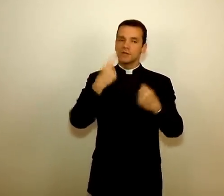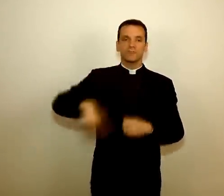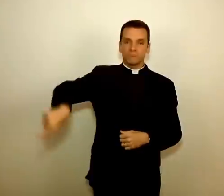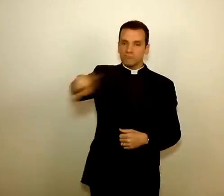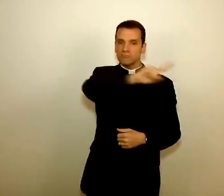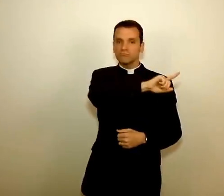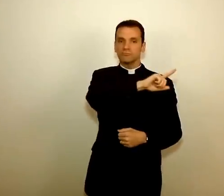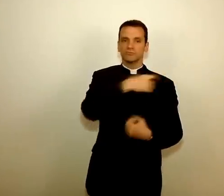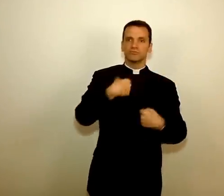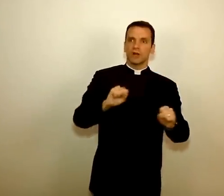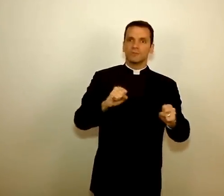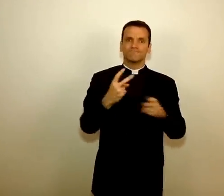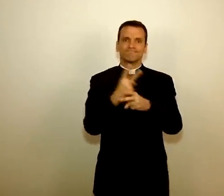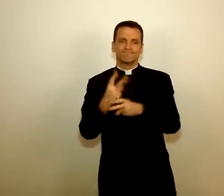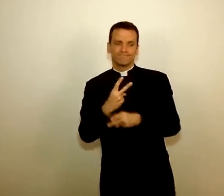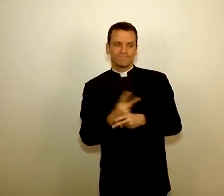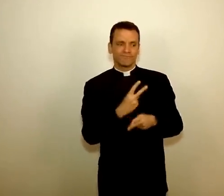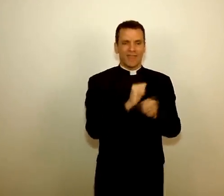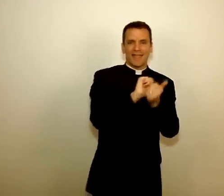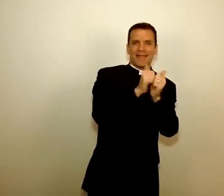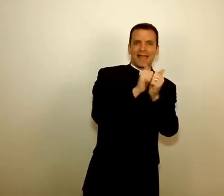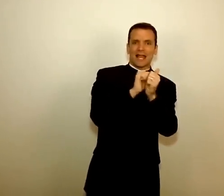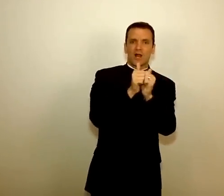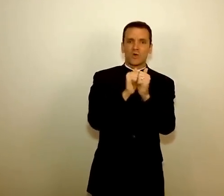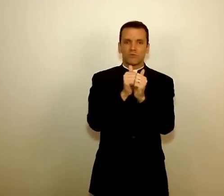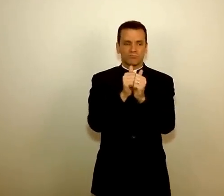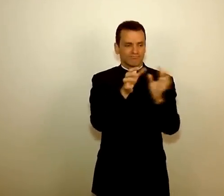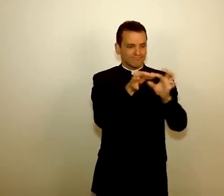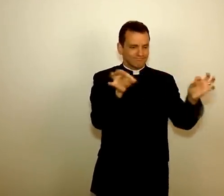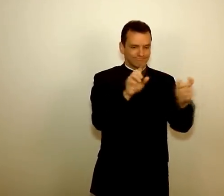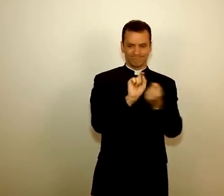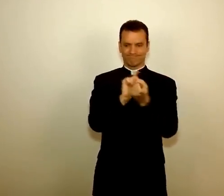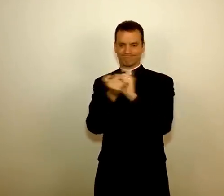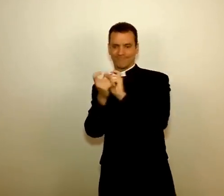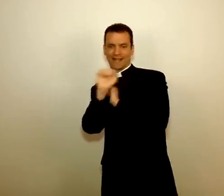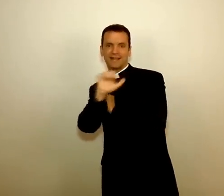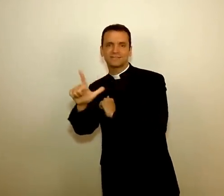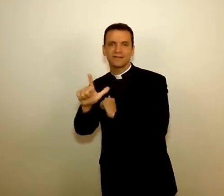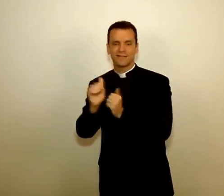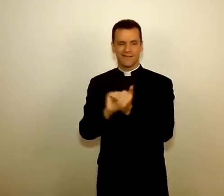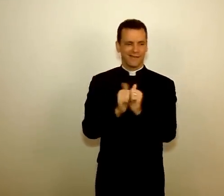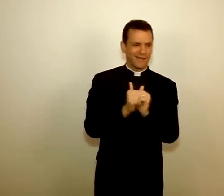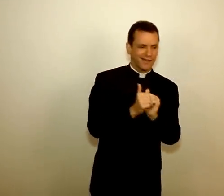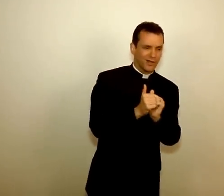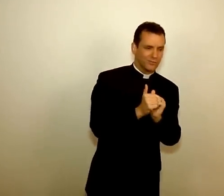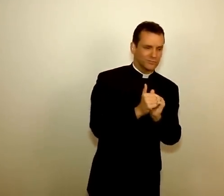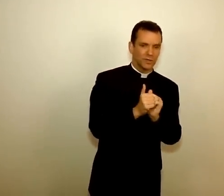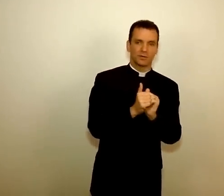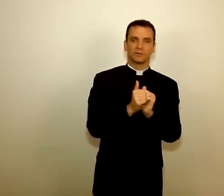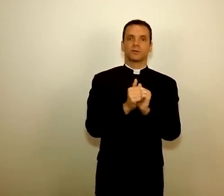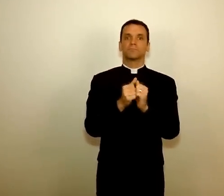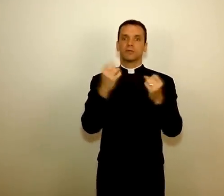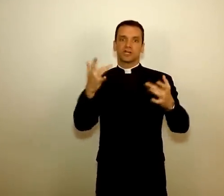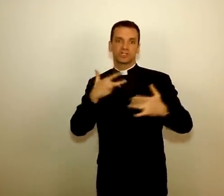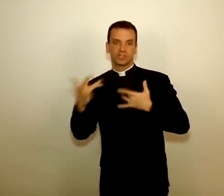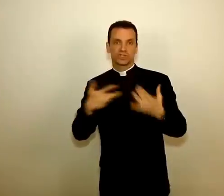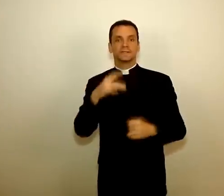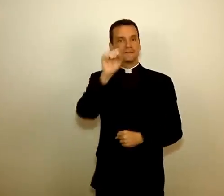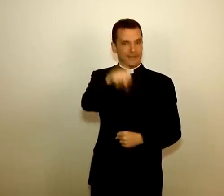and I know that many of you have been trying to figure out how it will be the case that it will be